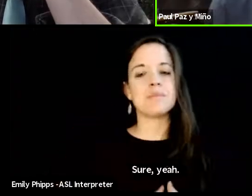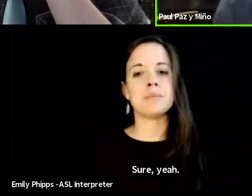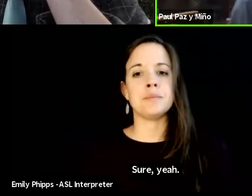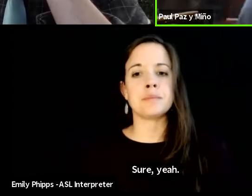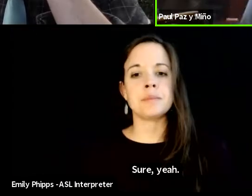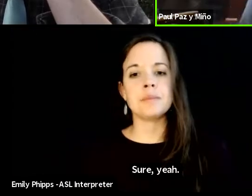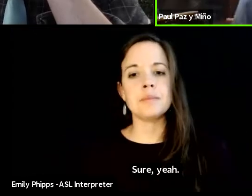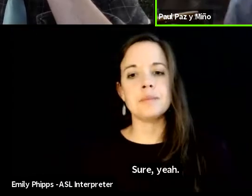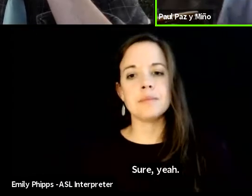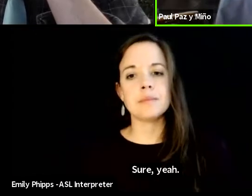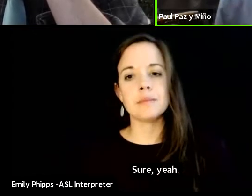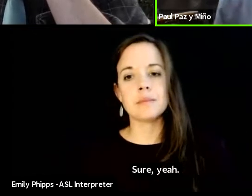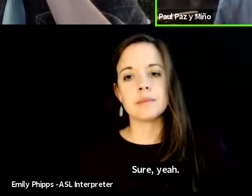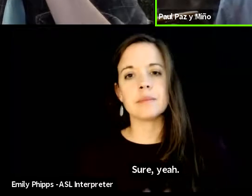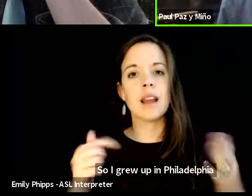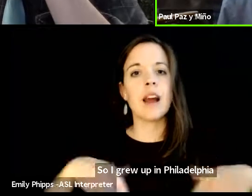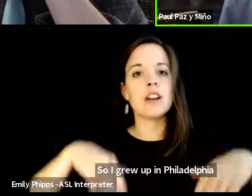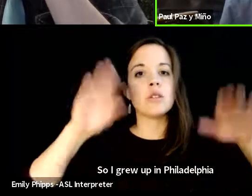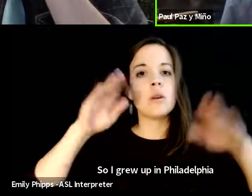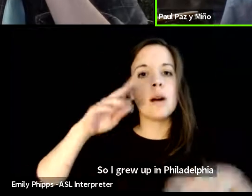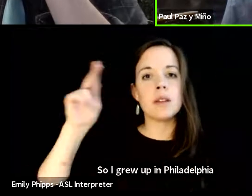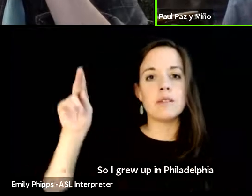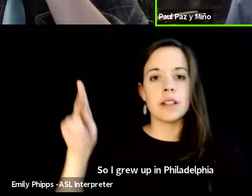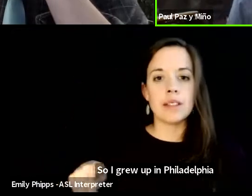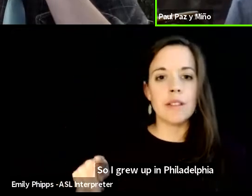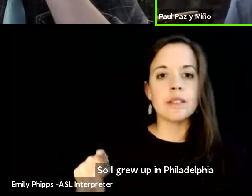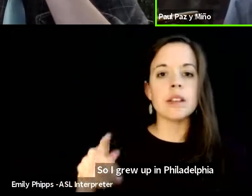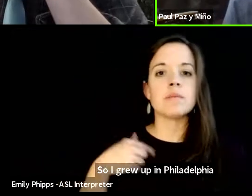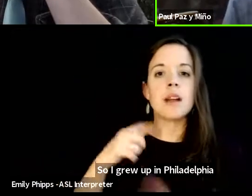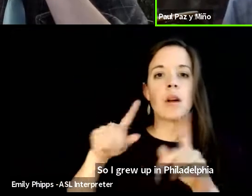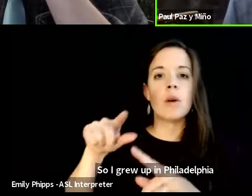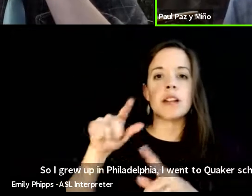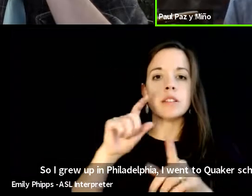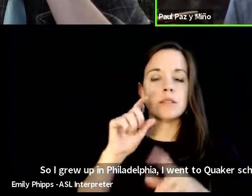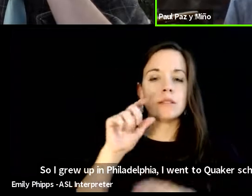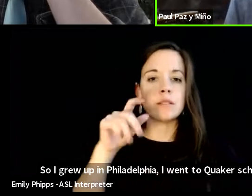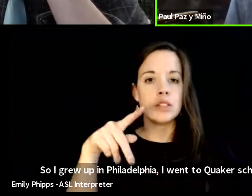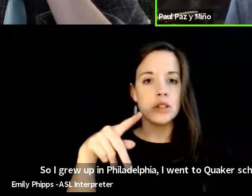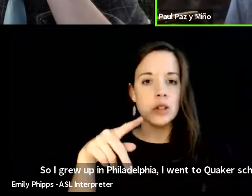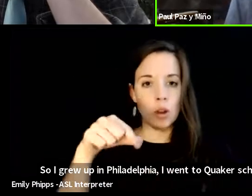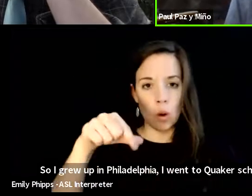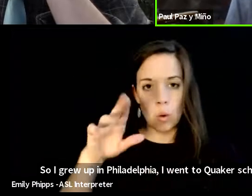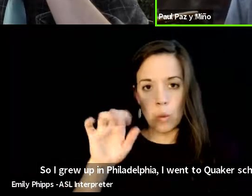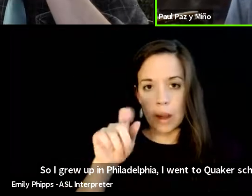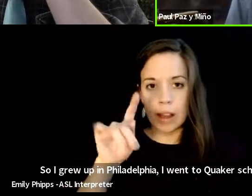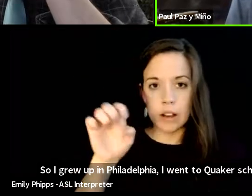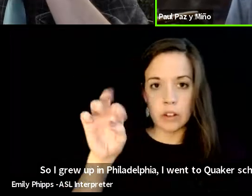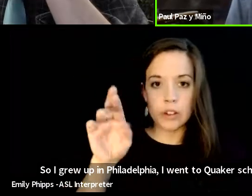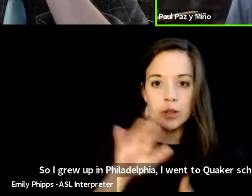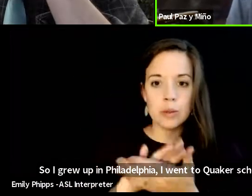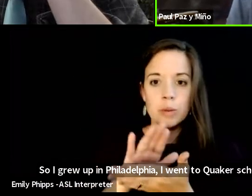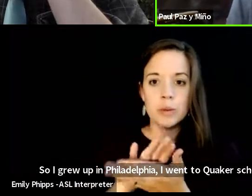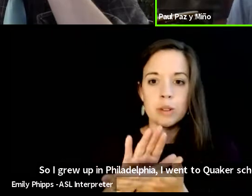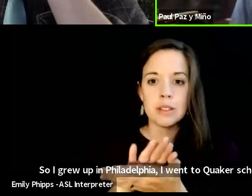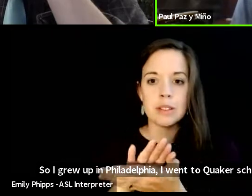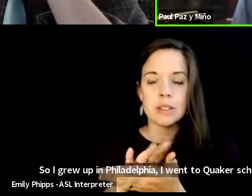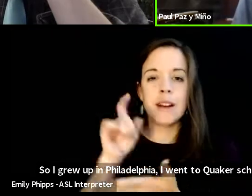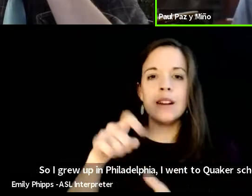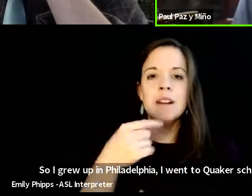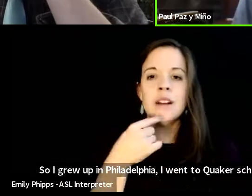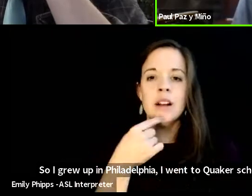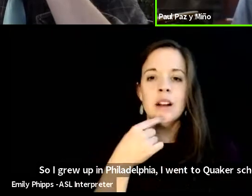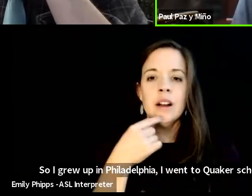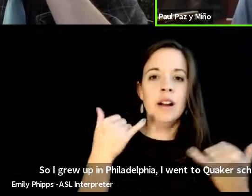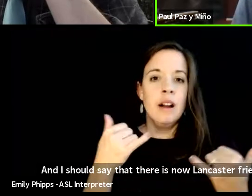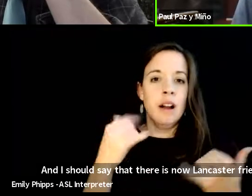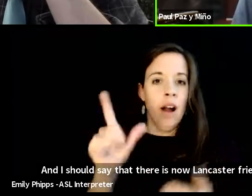i i grew up in philadelphia um i went to quaker schools and um i should say that there's now lancaster